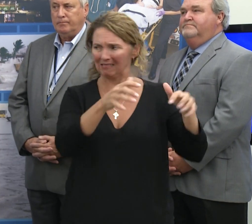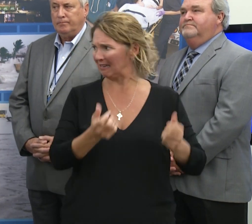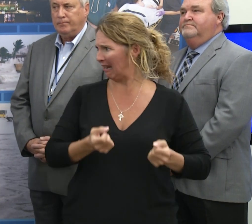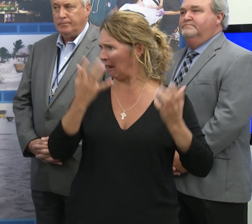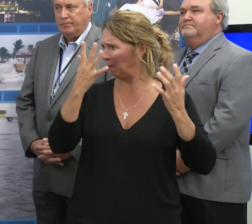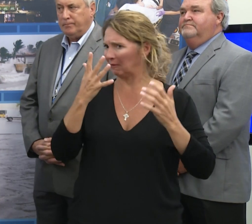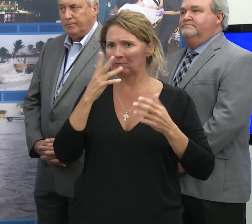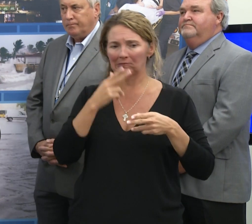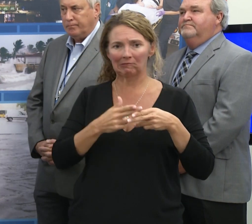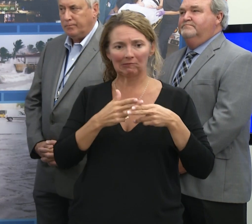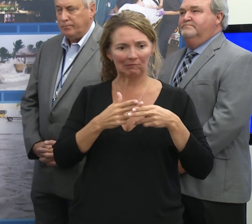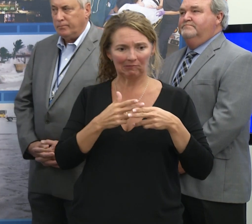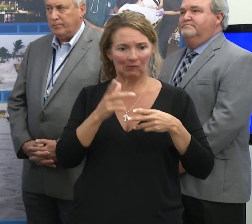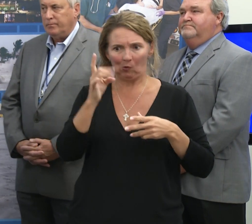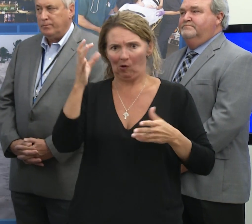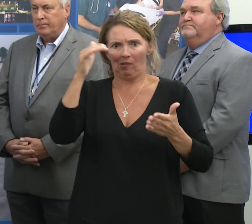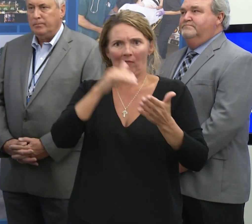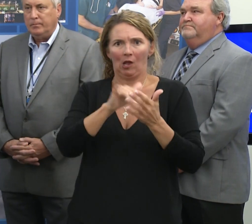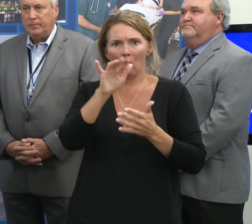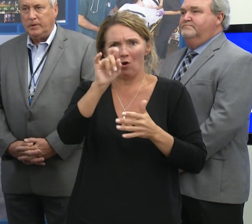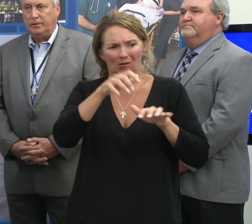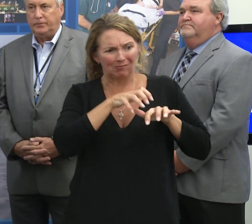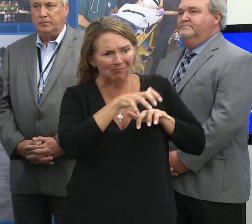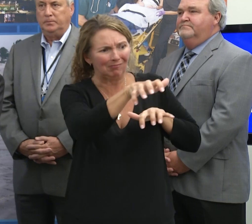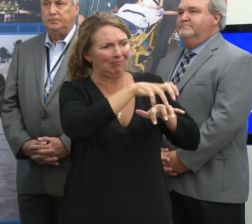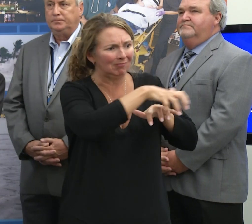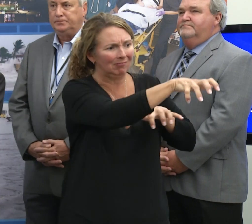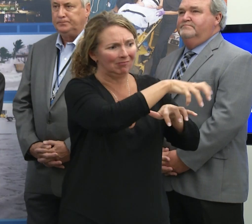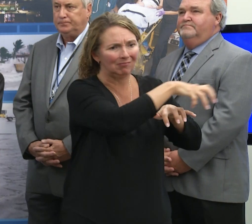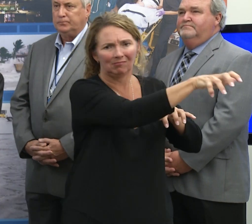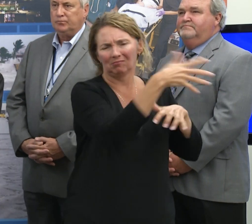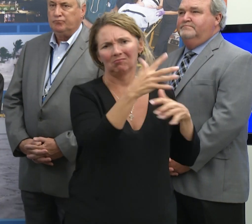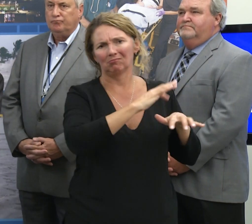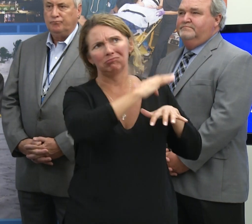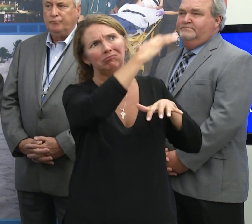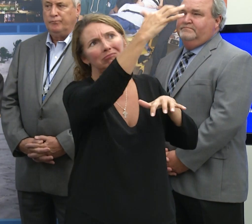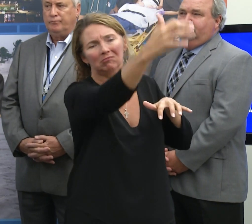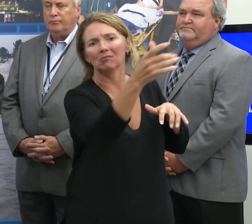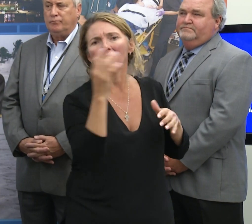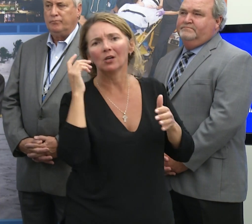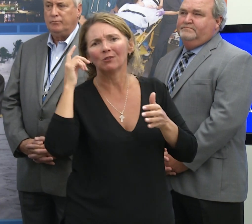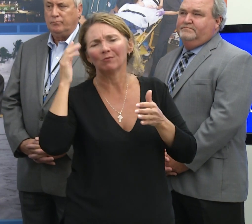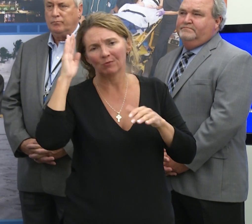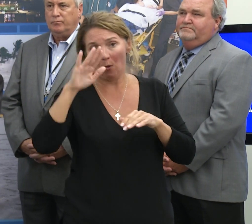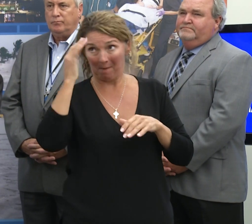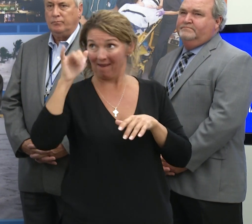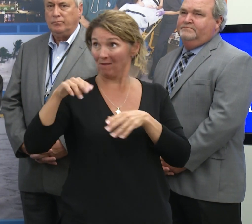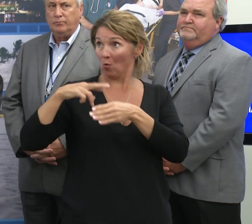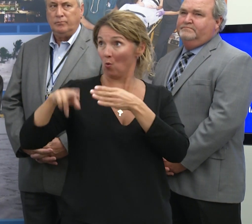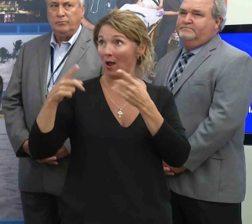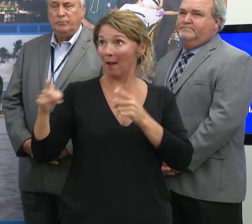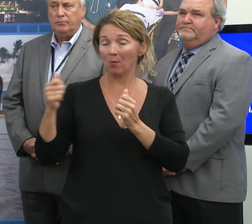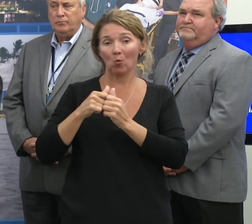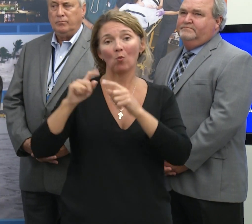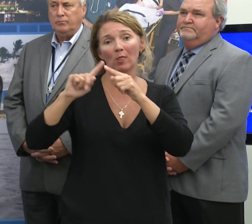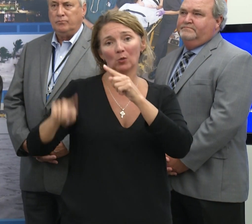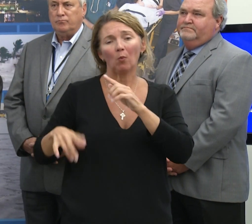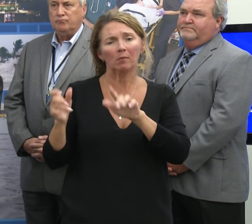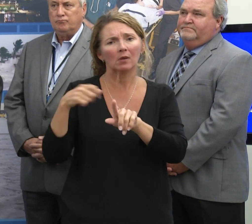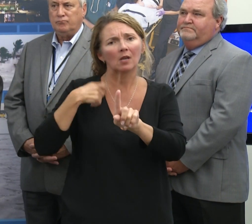don't know how many, 100,000 yards of debris as a result of that storm. So